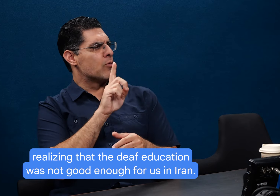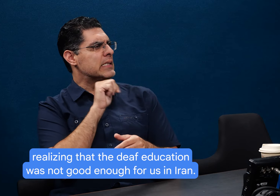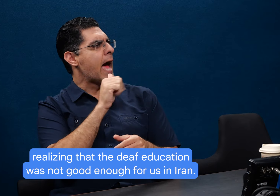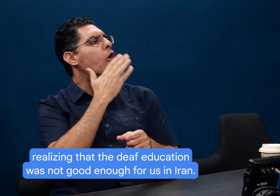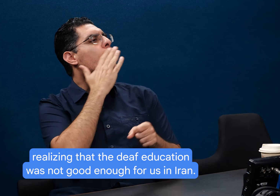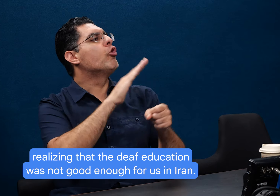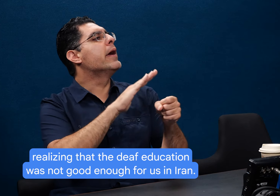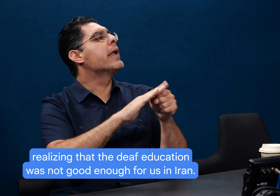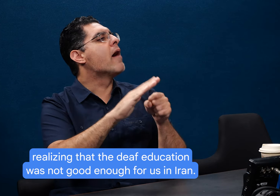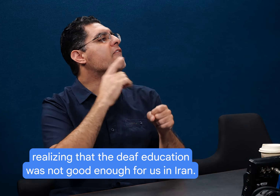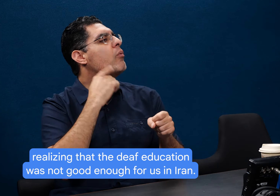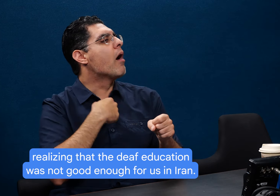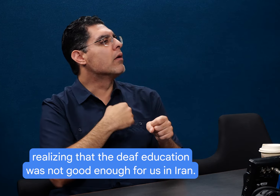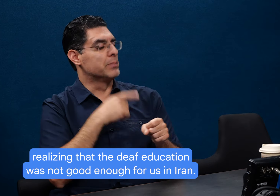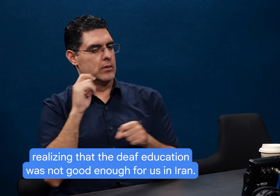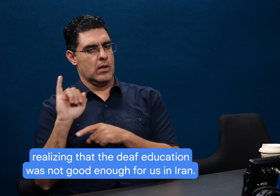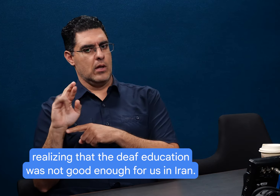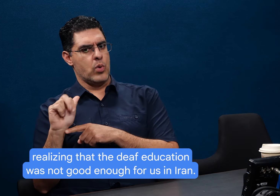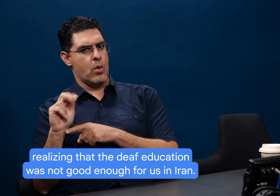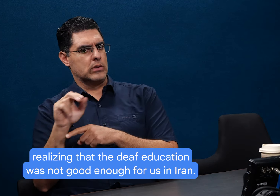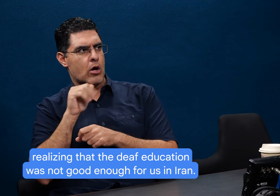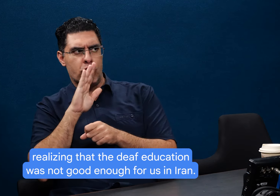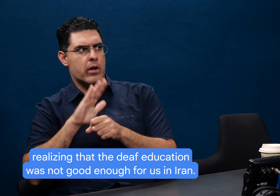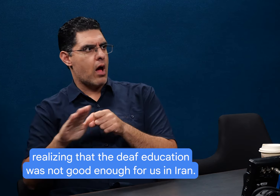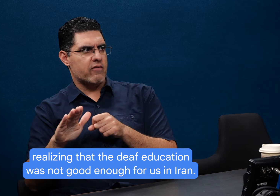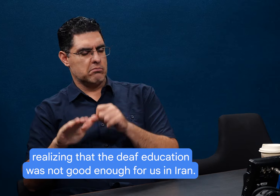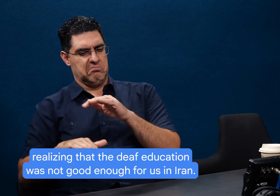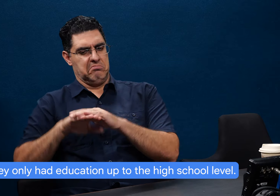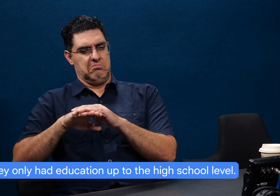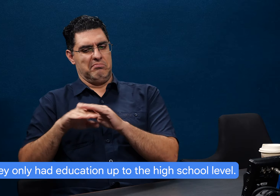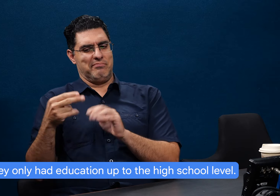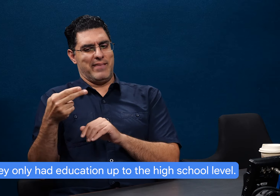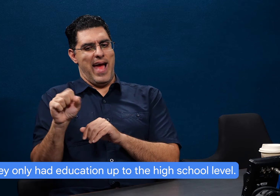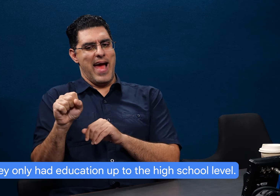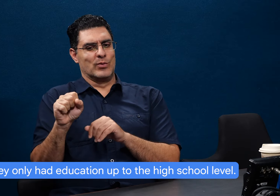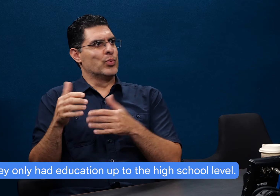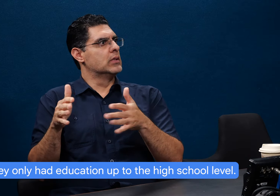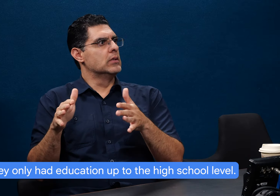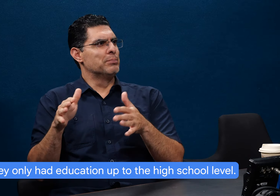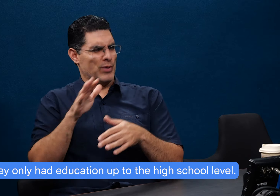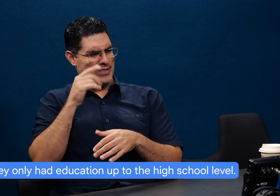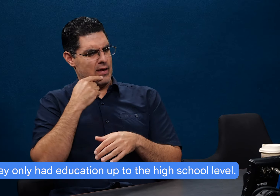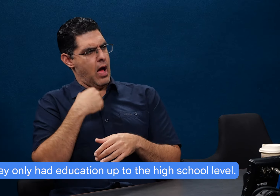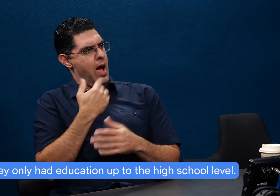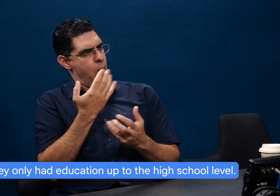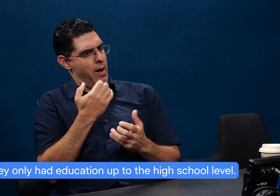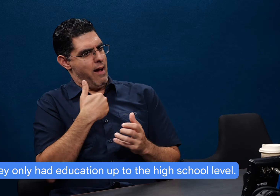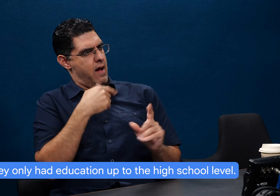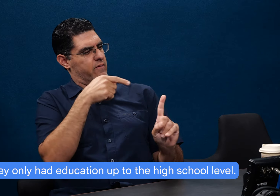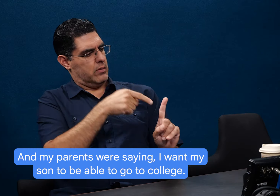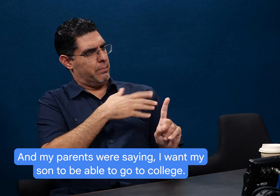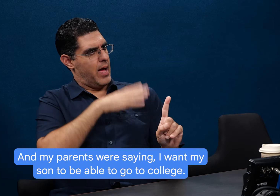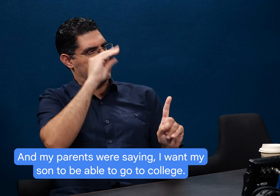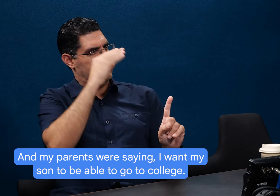realizing that the deaf education was not good enough for us in Iran. They only had education up to the